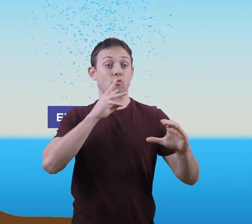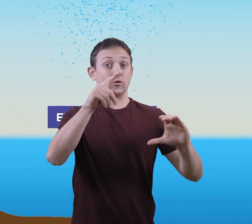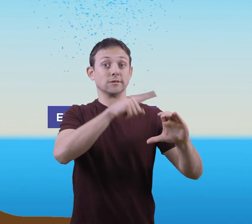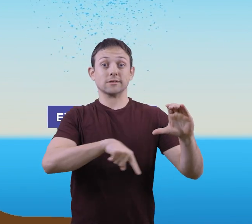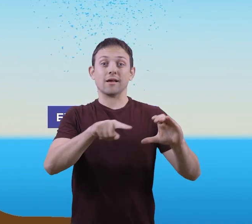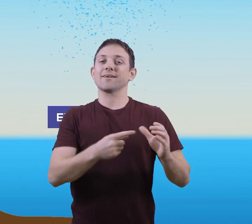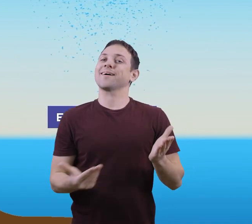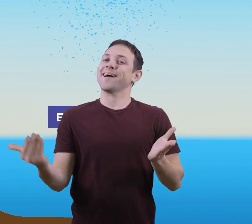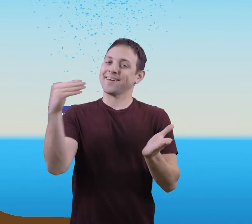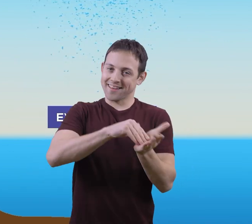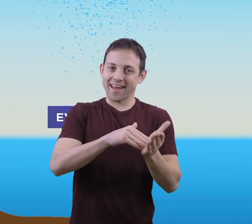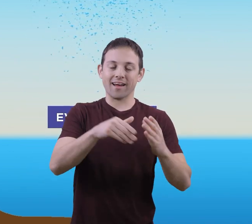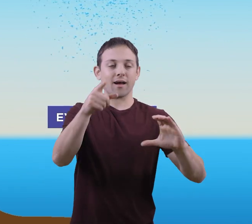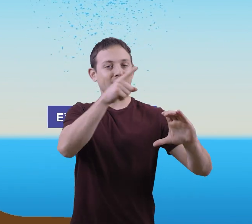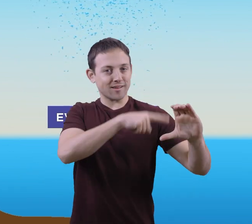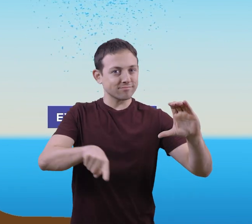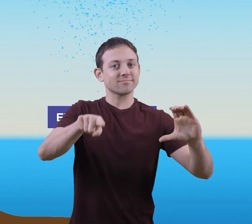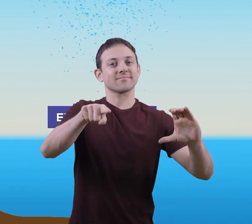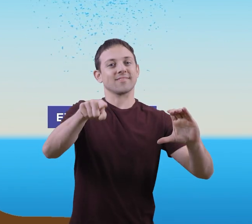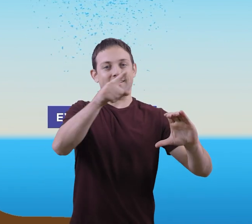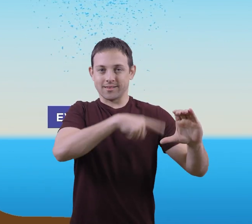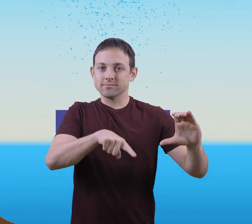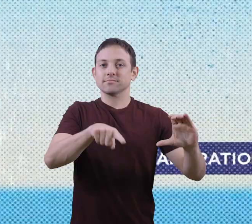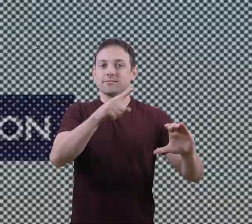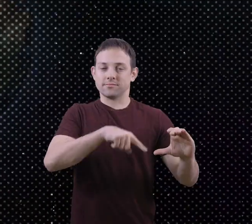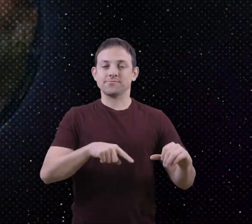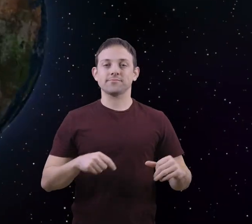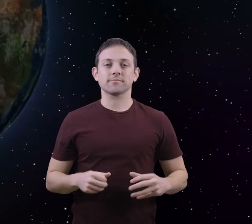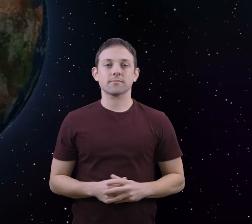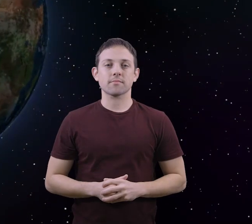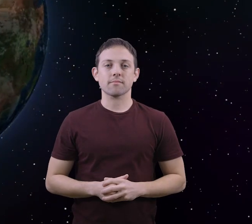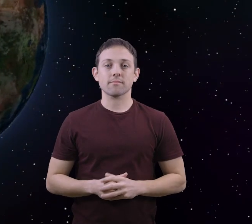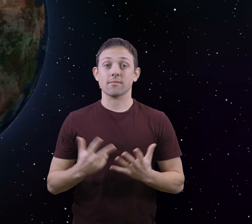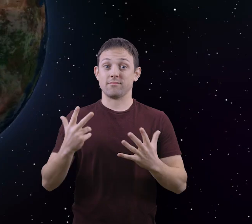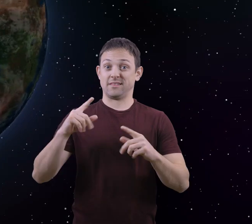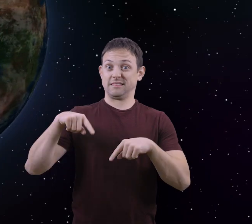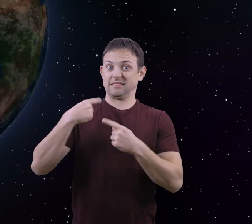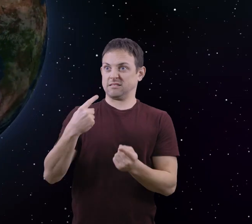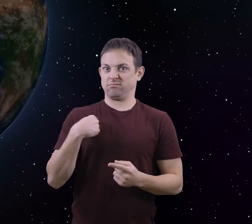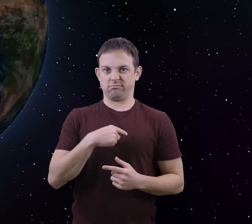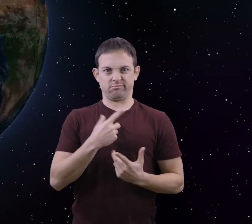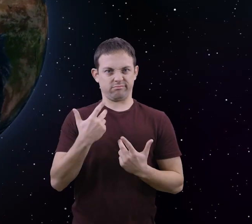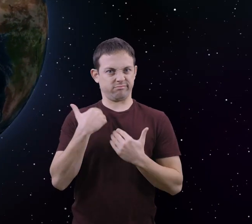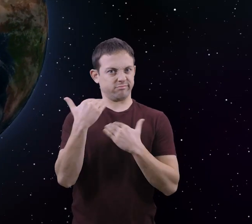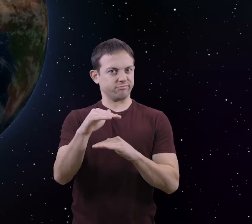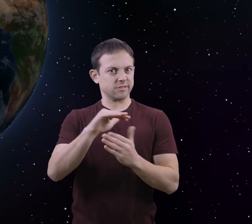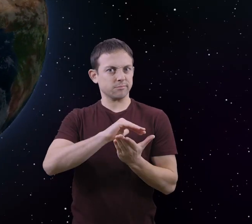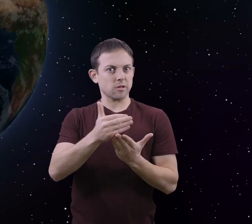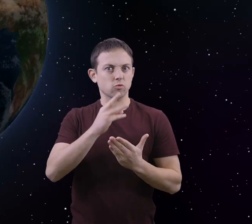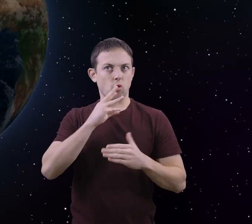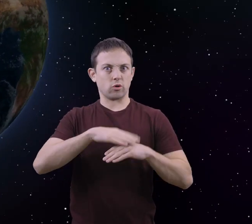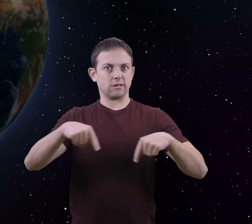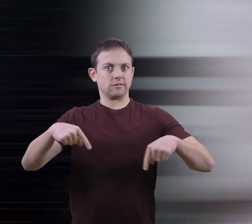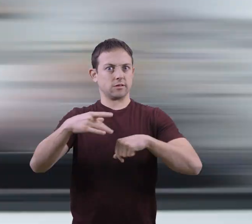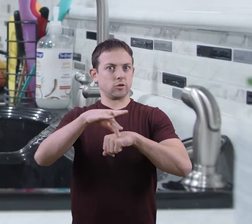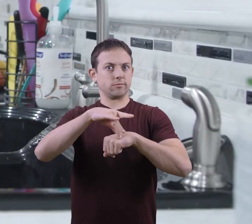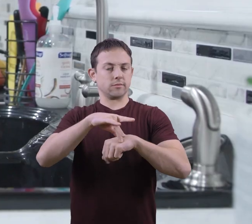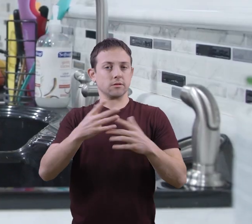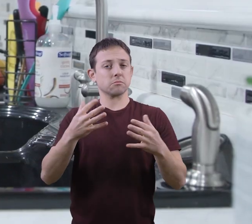cycle starts again. Since we have a limited amount of water on our planet, it is important